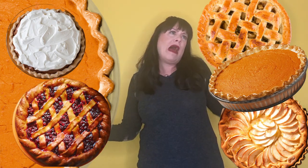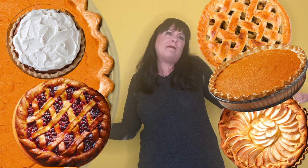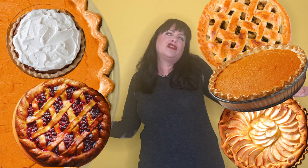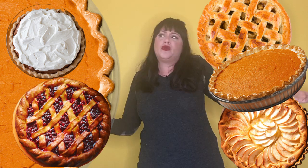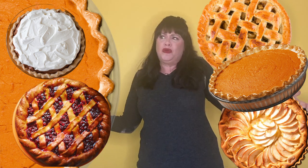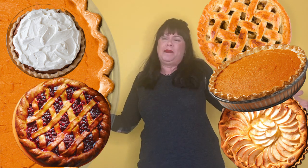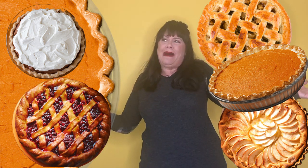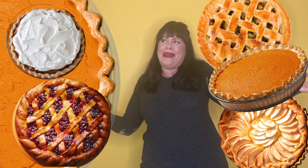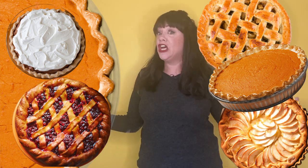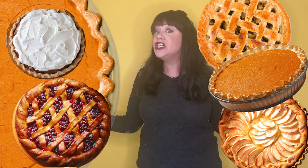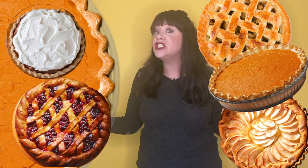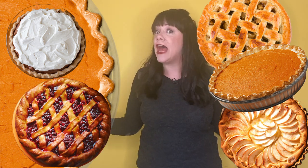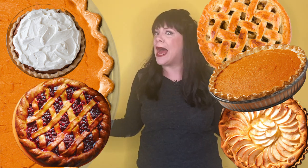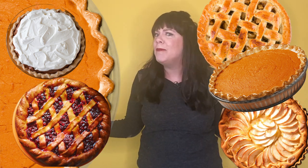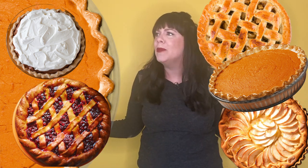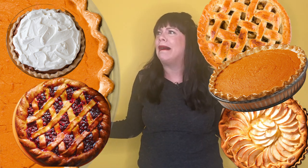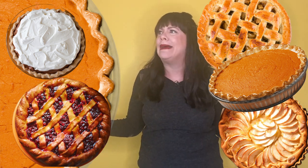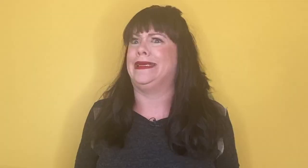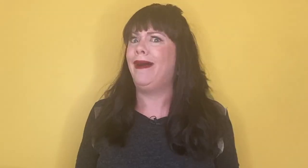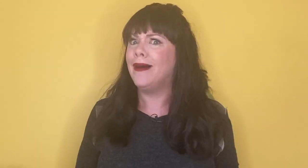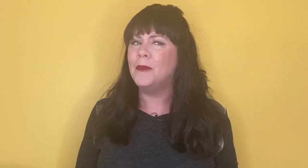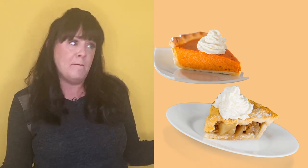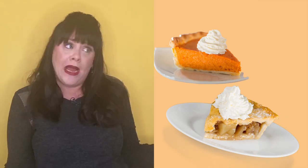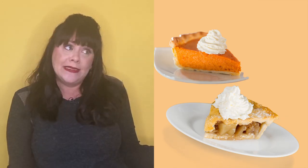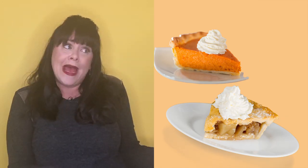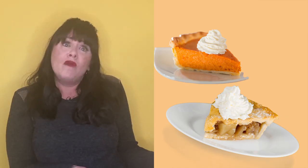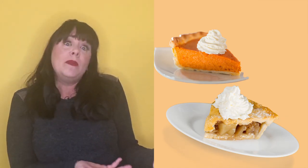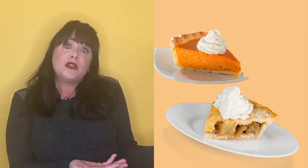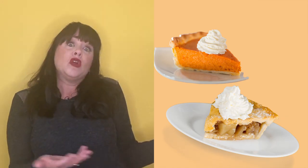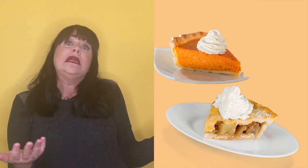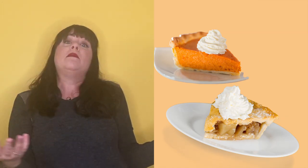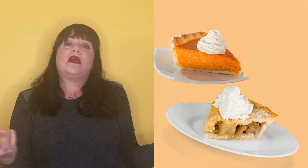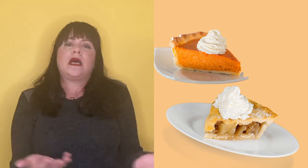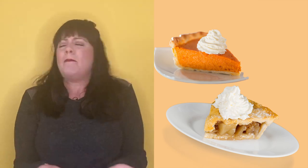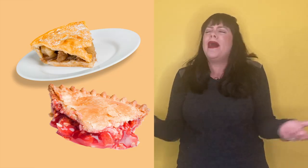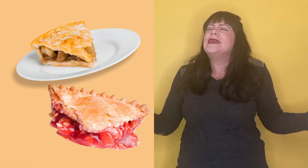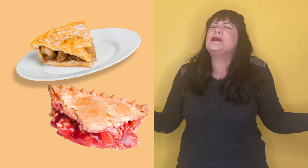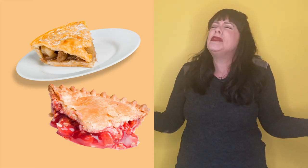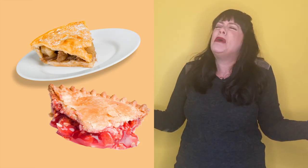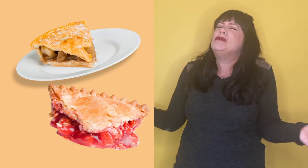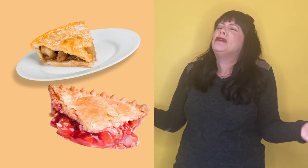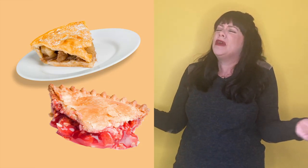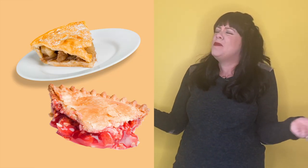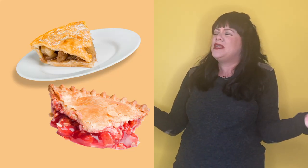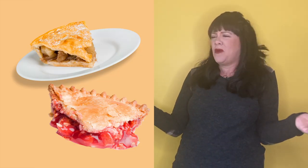apple strudel pies. Dutch apple pies. Yum. Pies that have whipped cream on top. Pies with no cream whatsoever